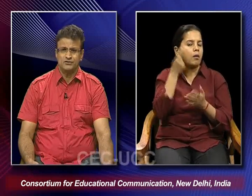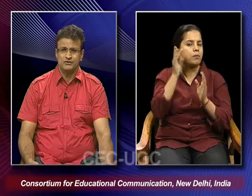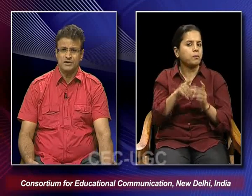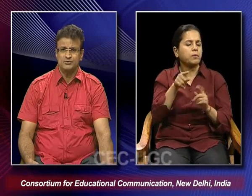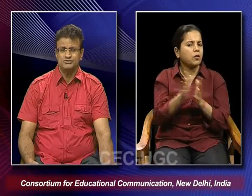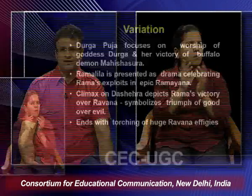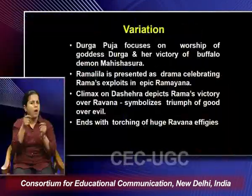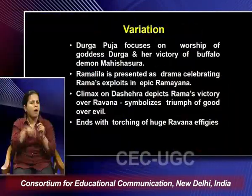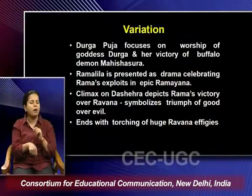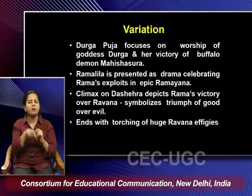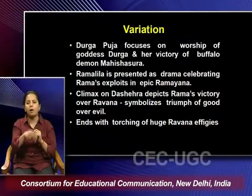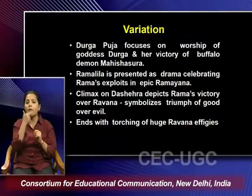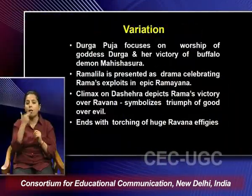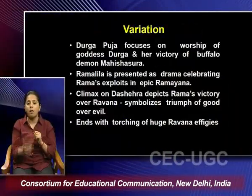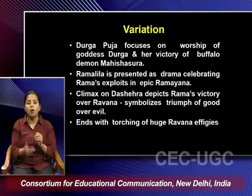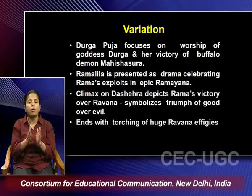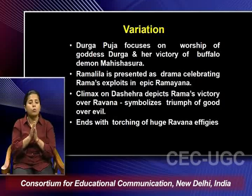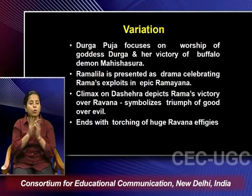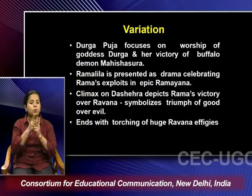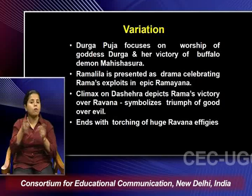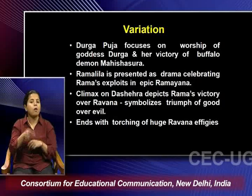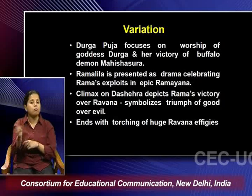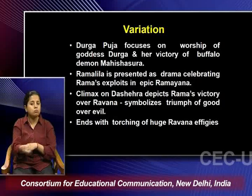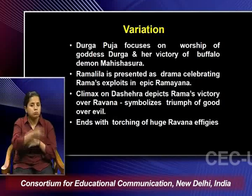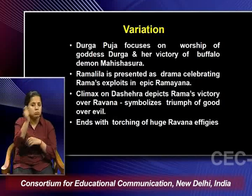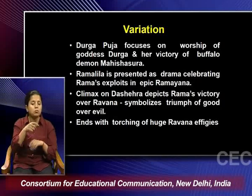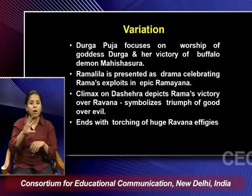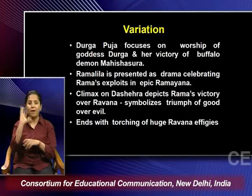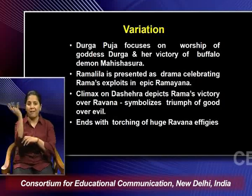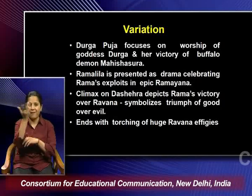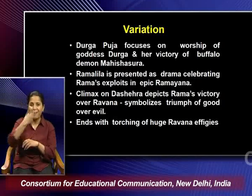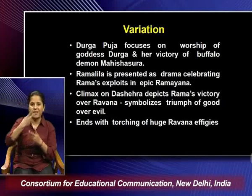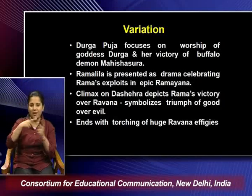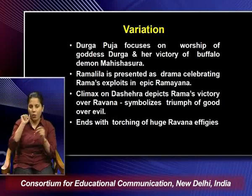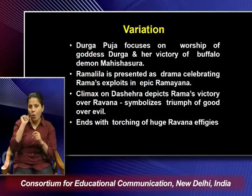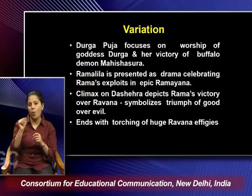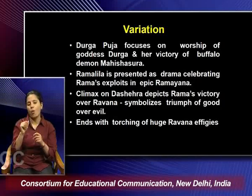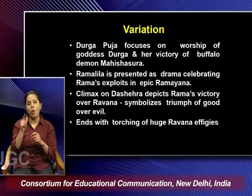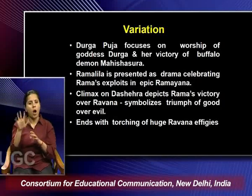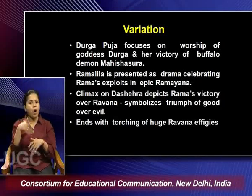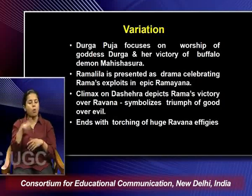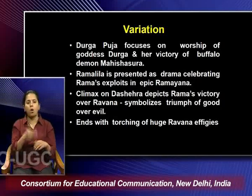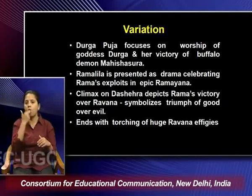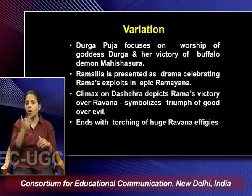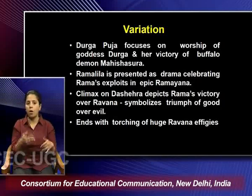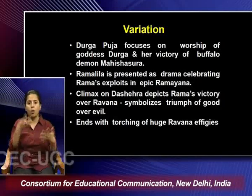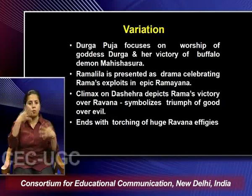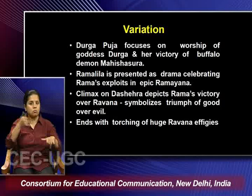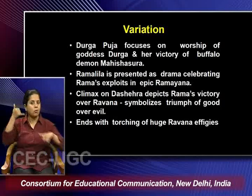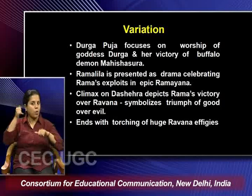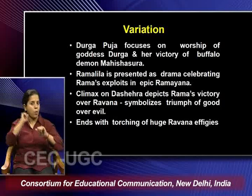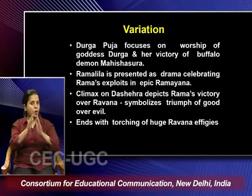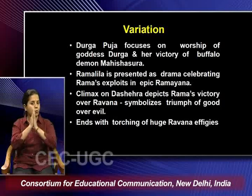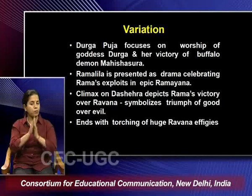of Durga Puja how it focuses on the worship of Goddess Durga and her victory of fellow